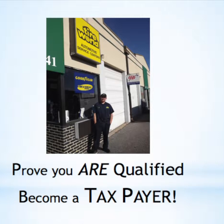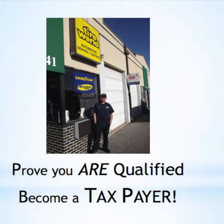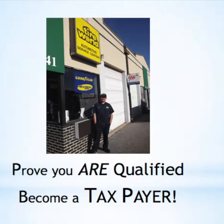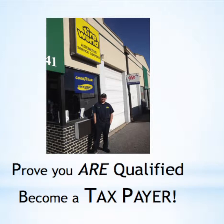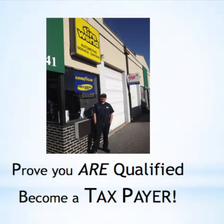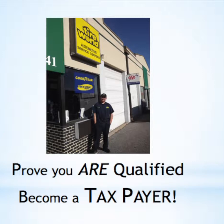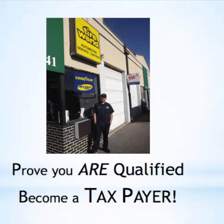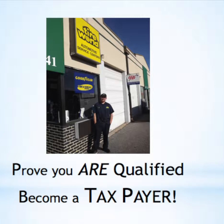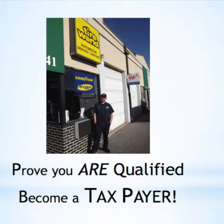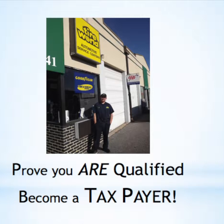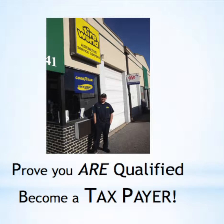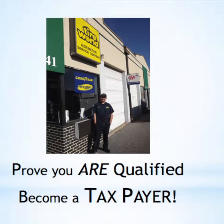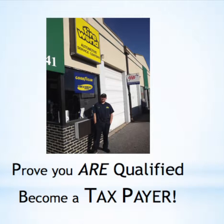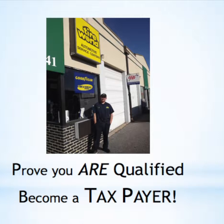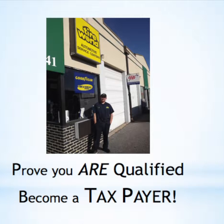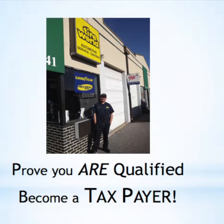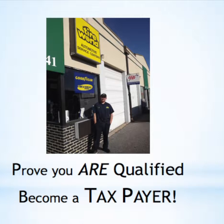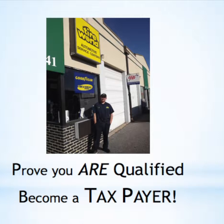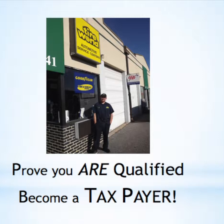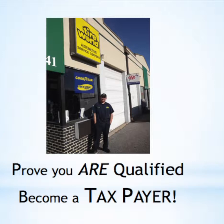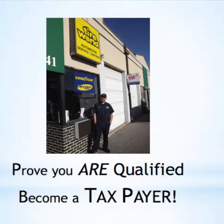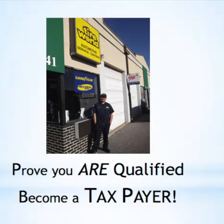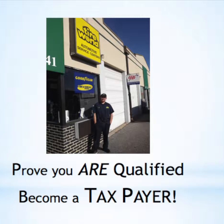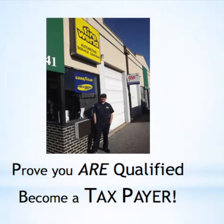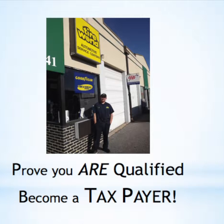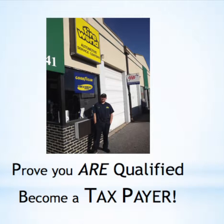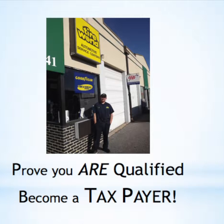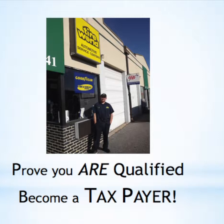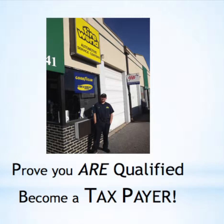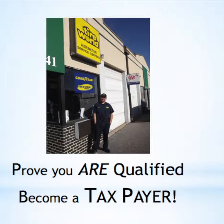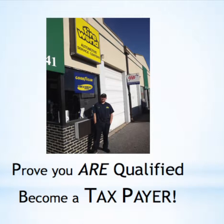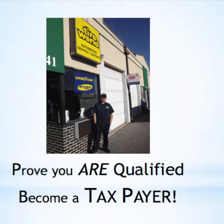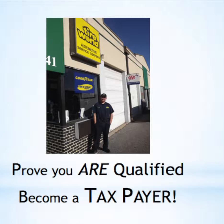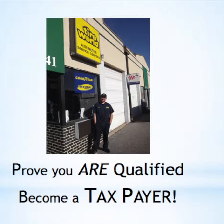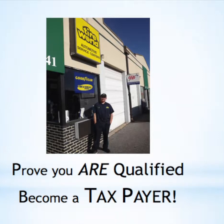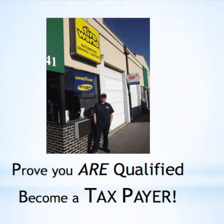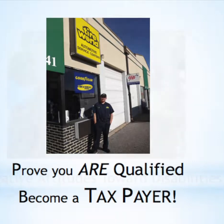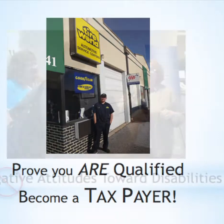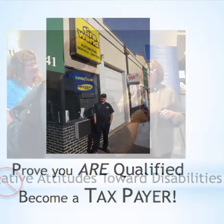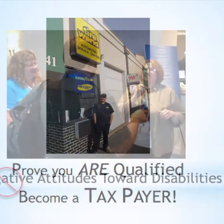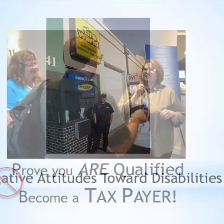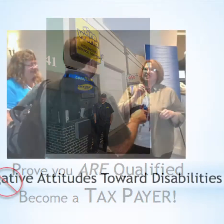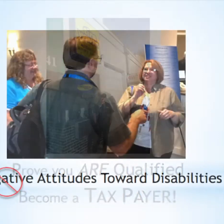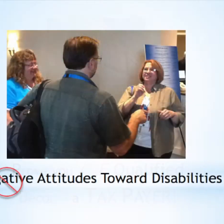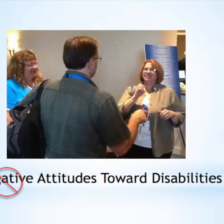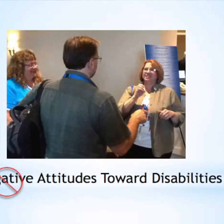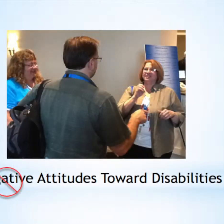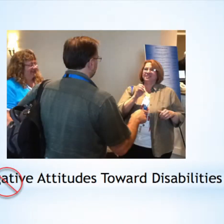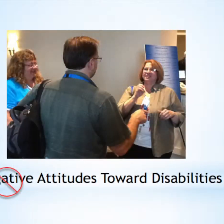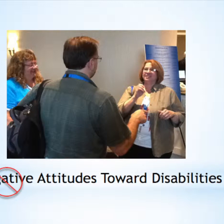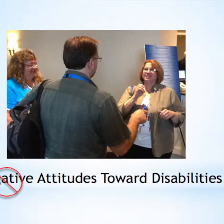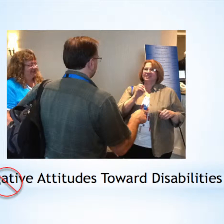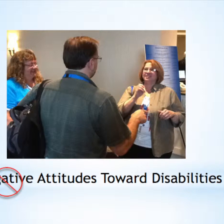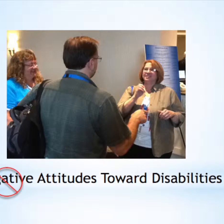I believe that you already know the job challenges for deaf and hard of hearing people and what they have to face.